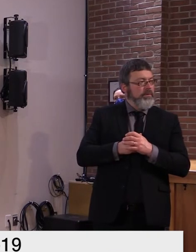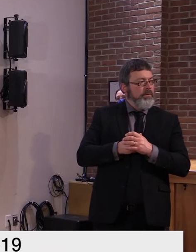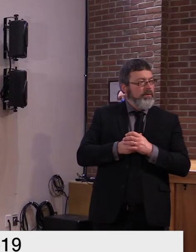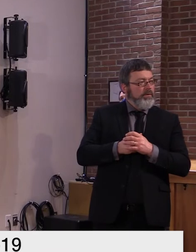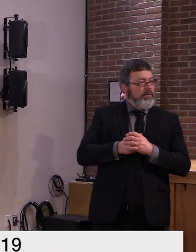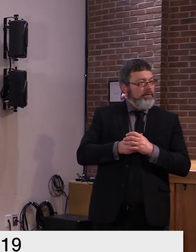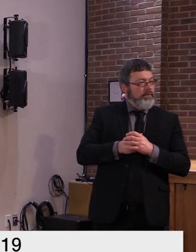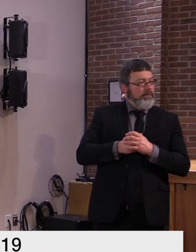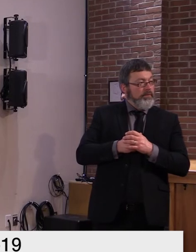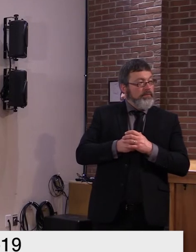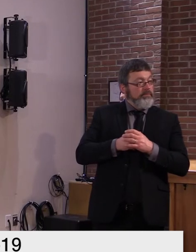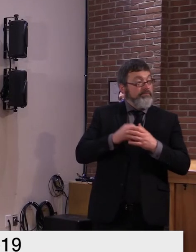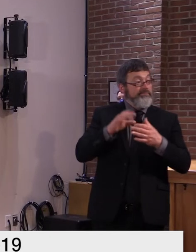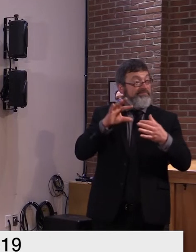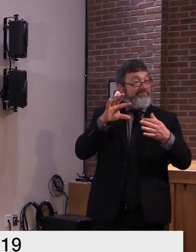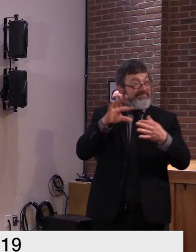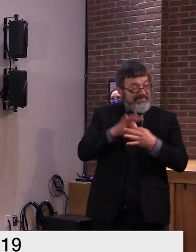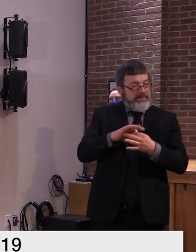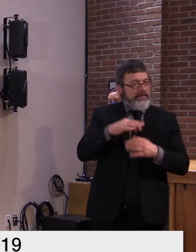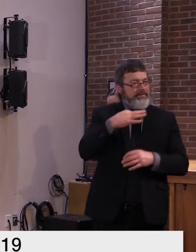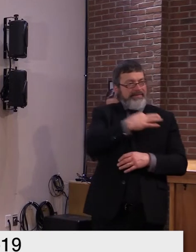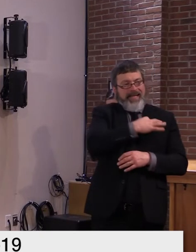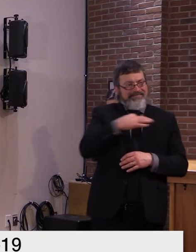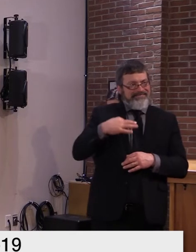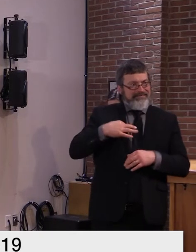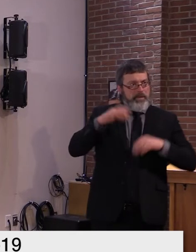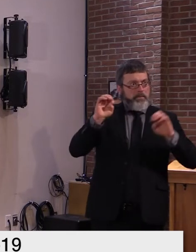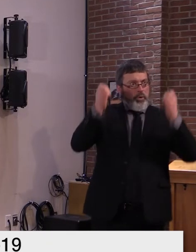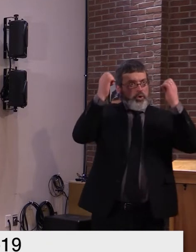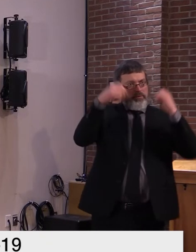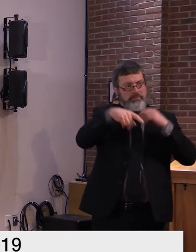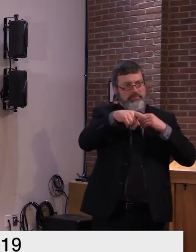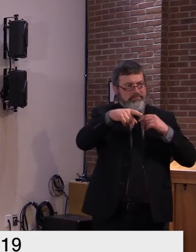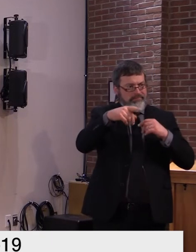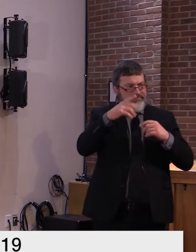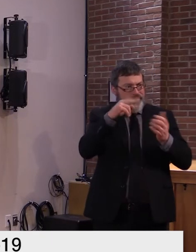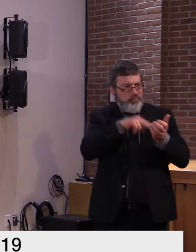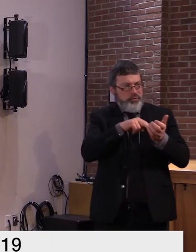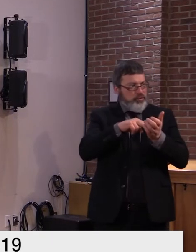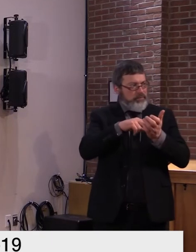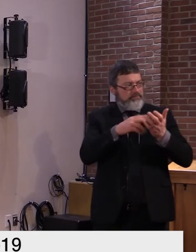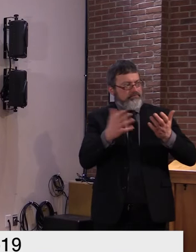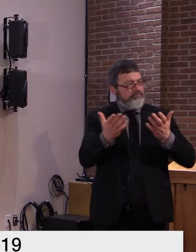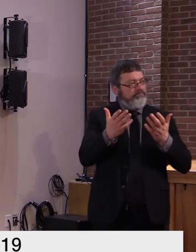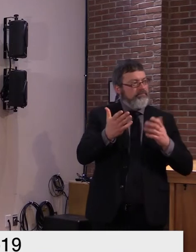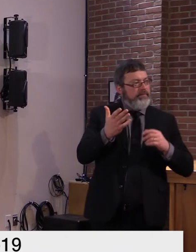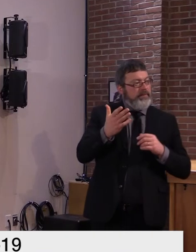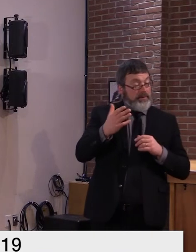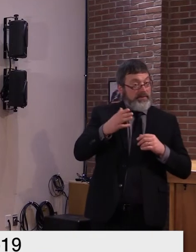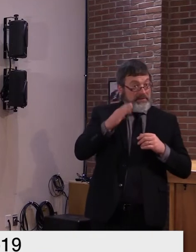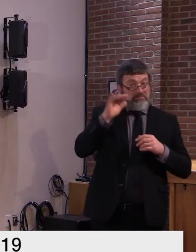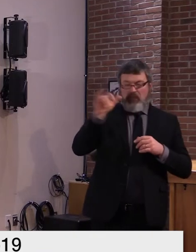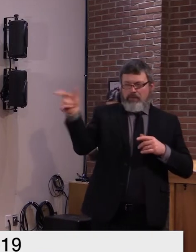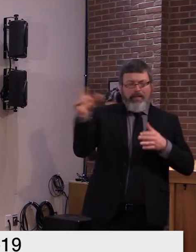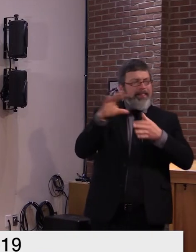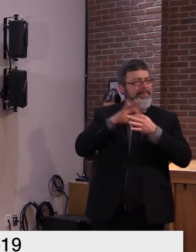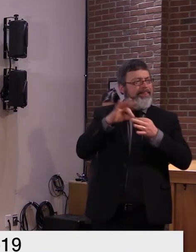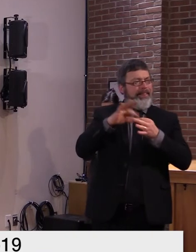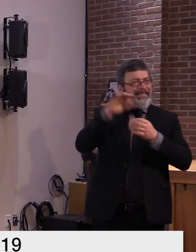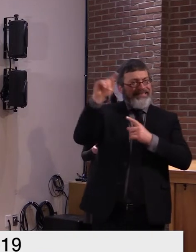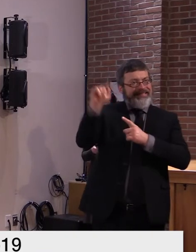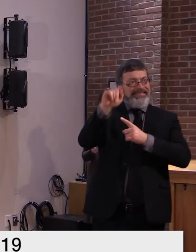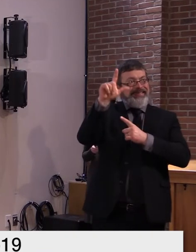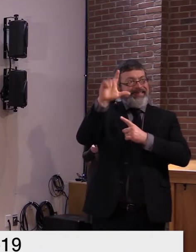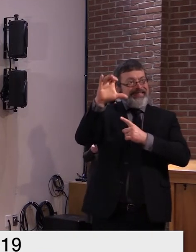nursing facilities and long-term care facilities and regarding the uh tlc contracts the supporting staff you mentioned uh